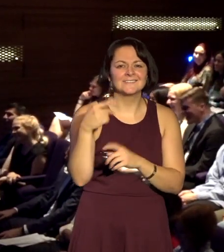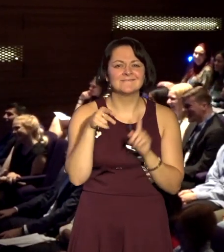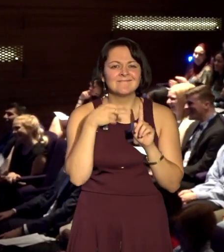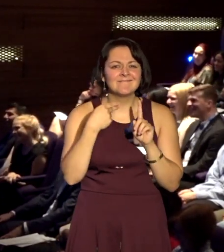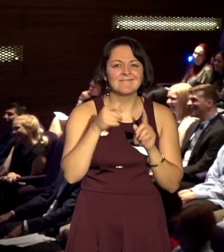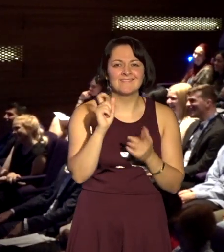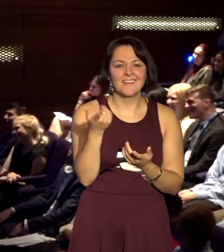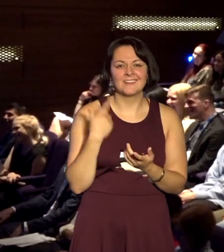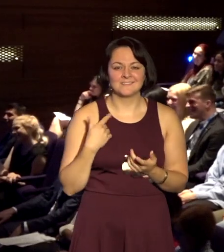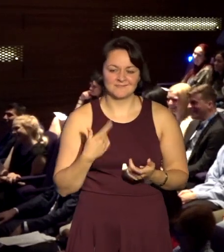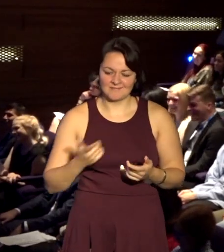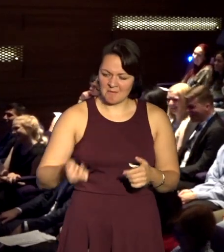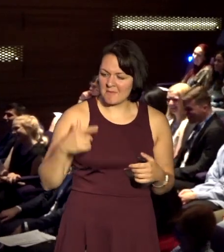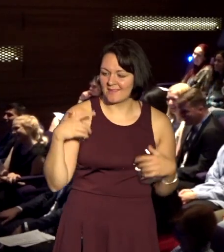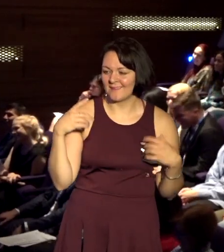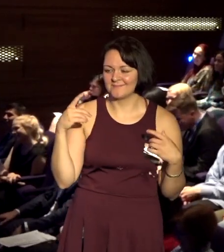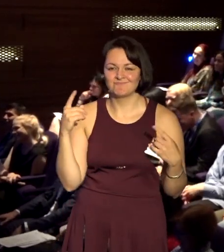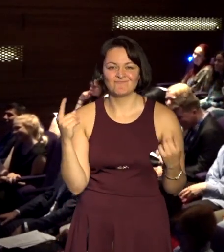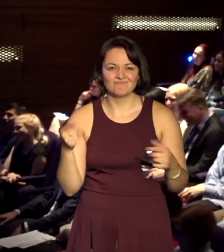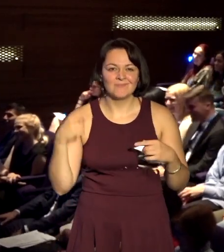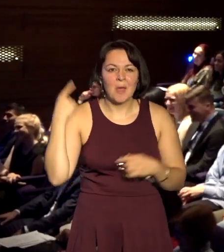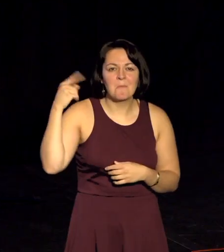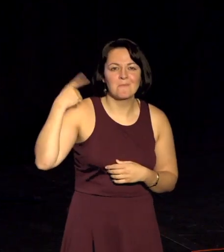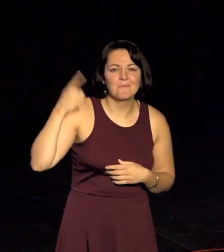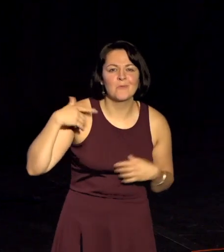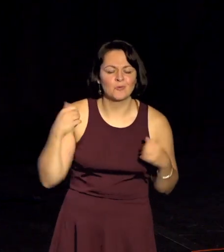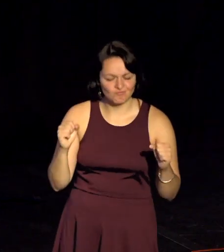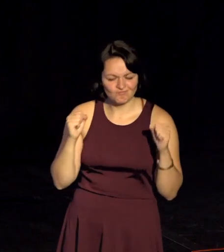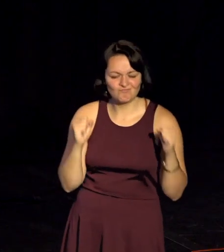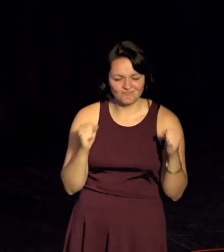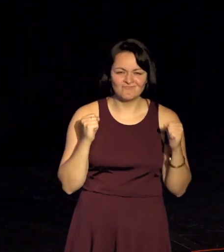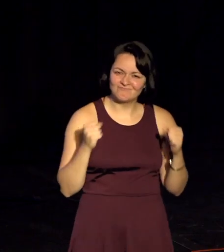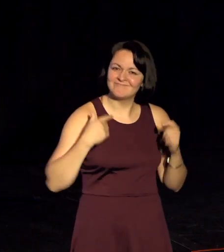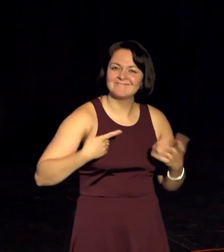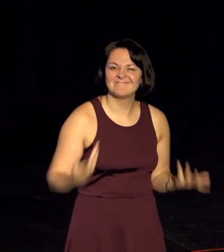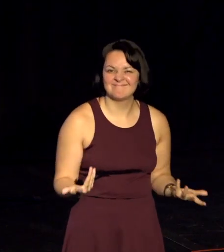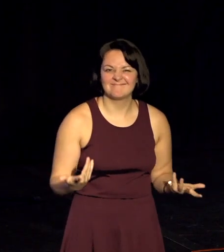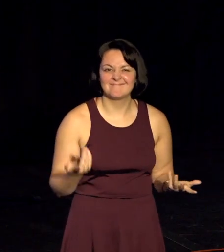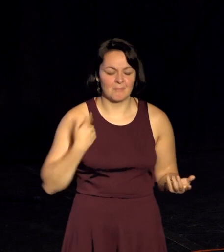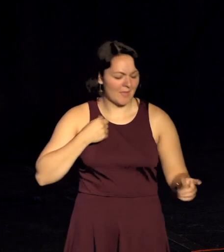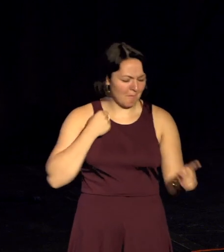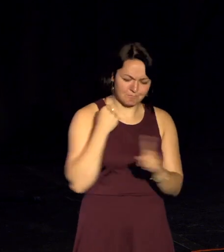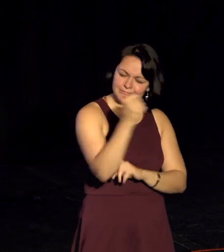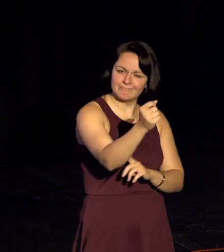They were playing techno music. It was beautiful. But they just blew past us.